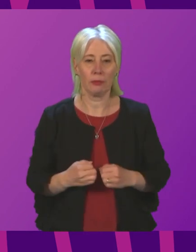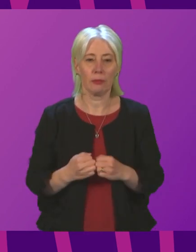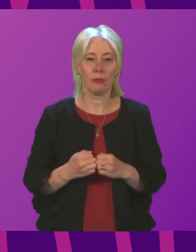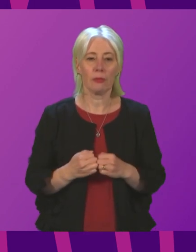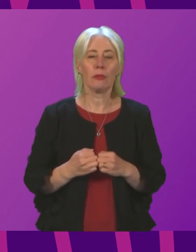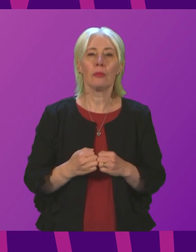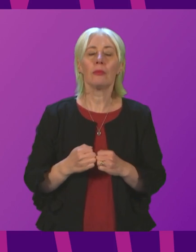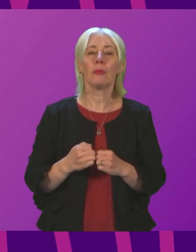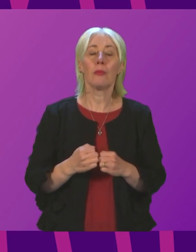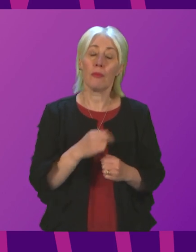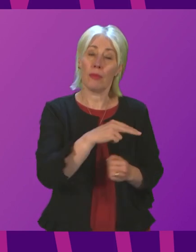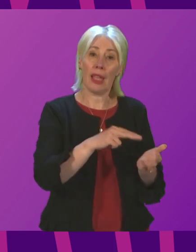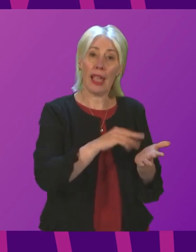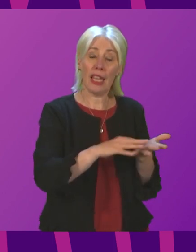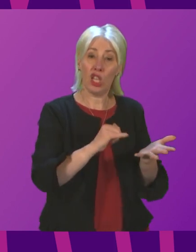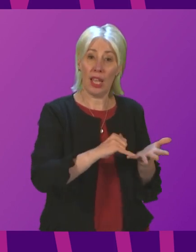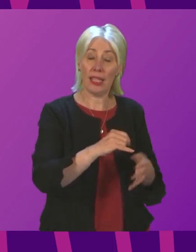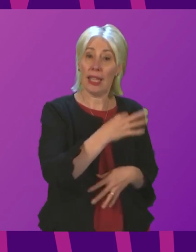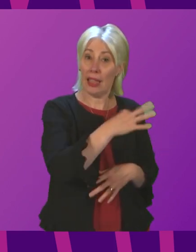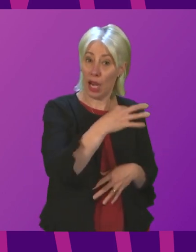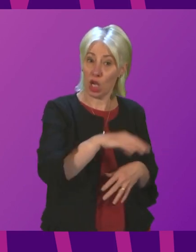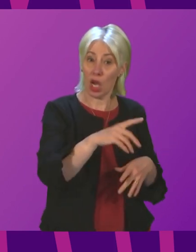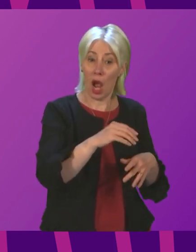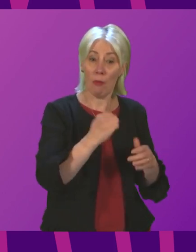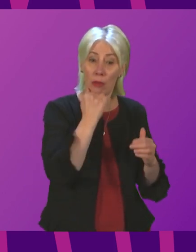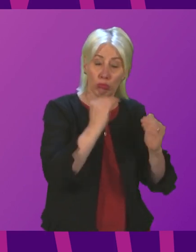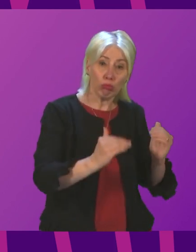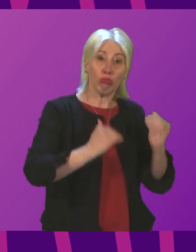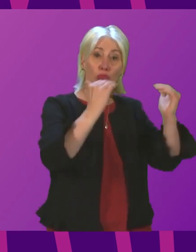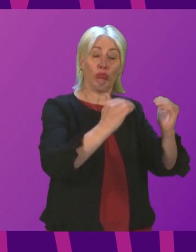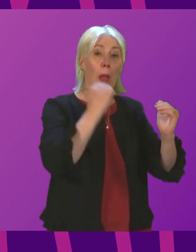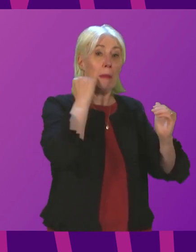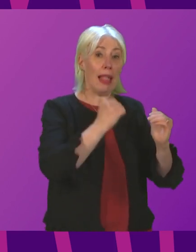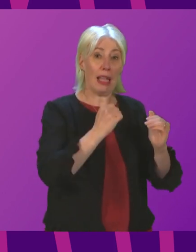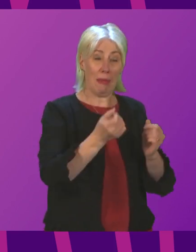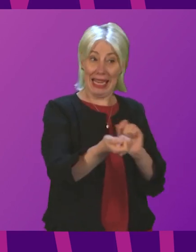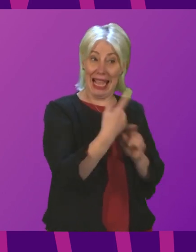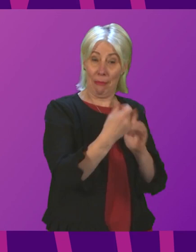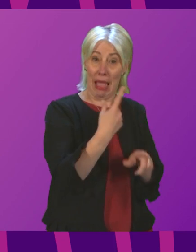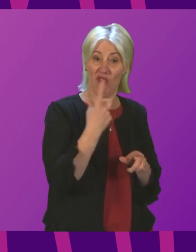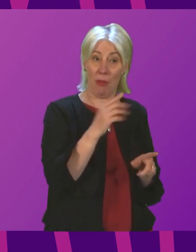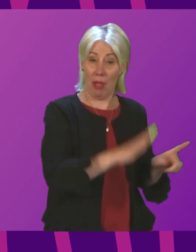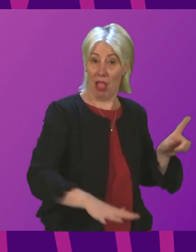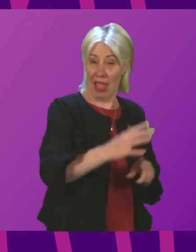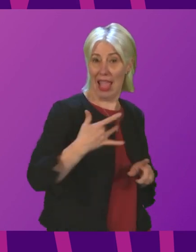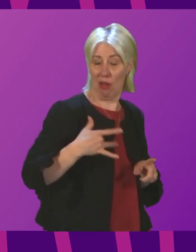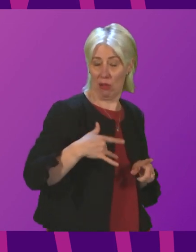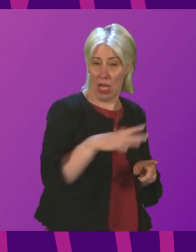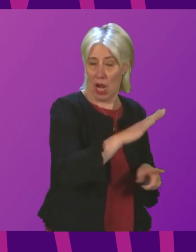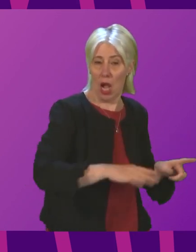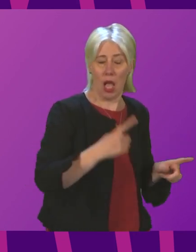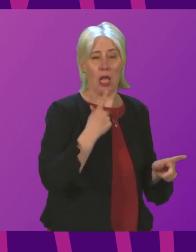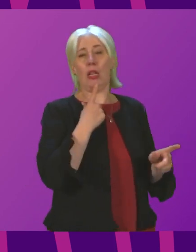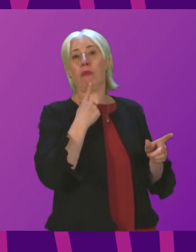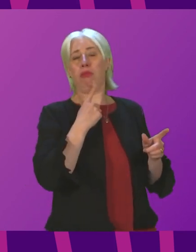Since NHS Lanarkshire entered Code Black, I have received emails from constituents who have raised serious concerns over the advice they